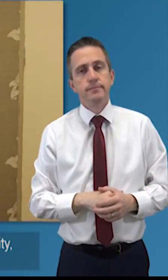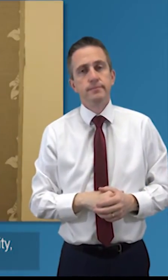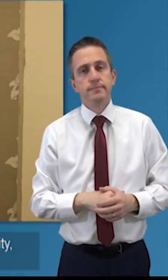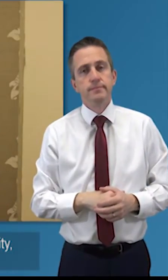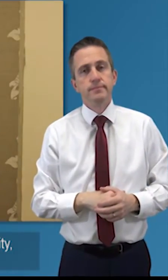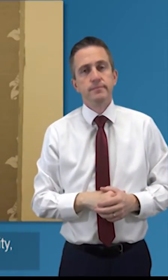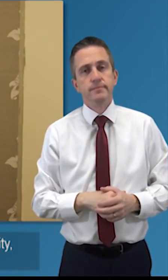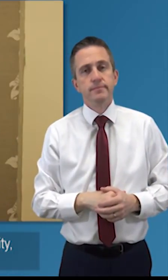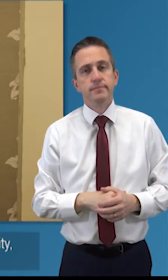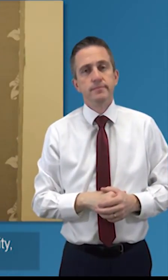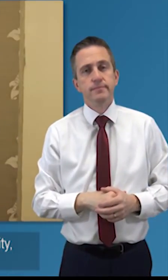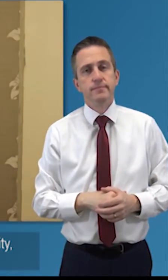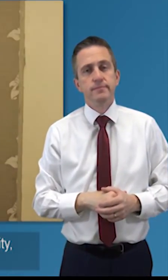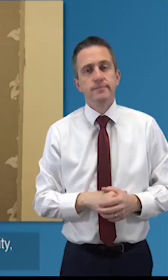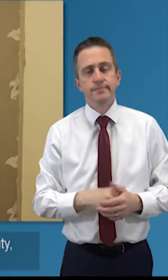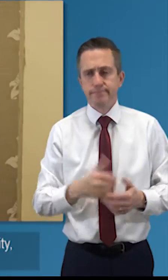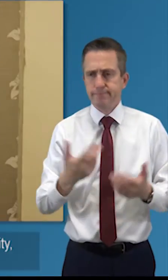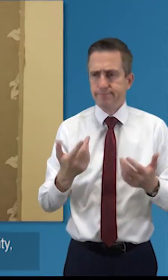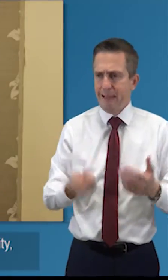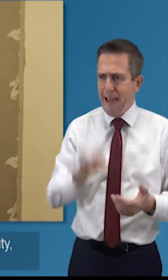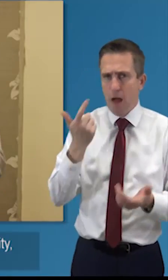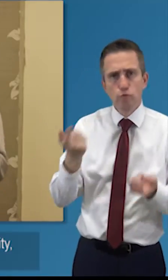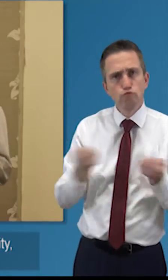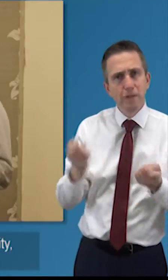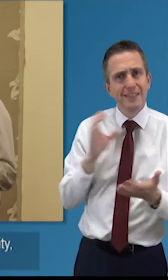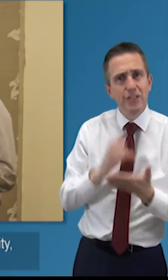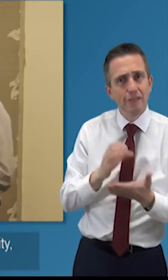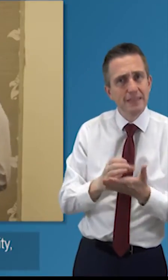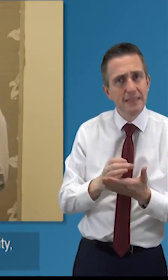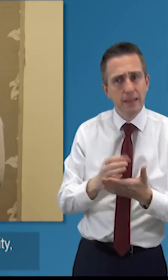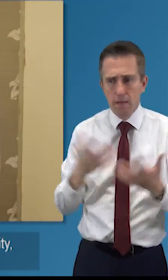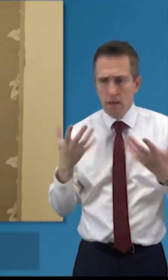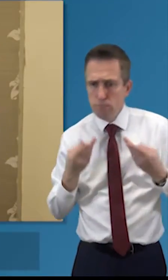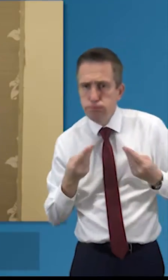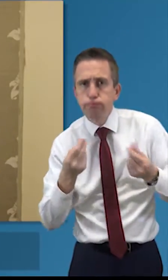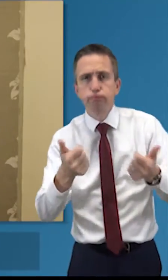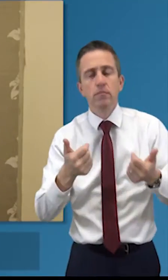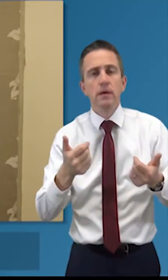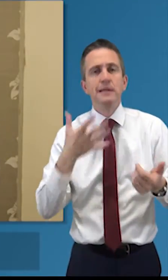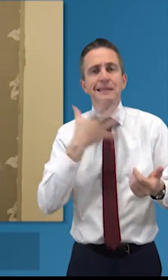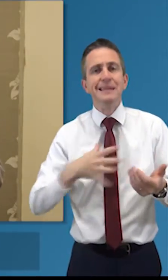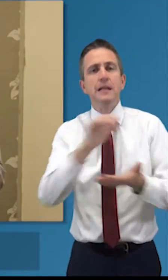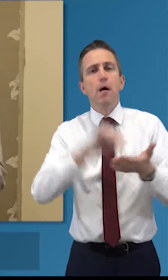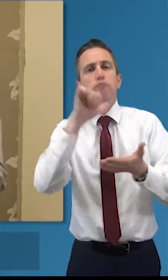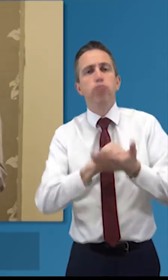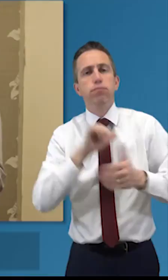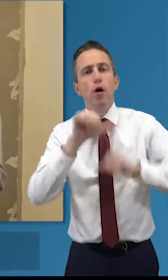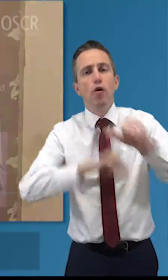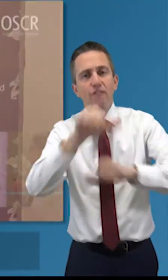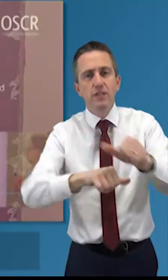is that what is it to run a charity what is it to run a charity well and that's about good governance